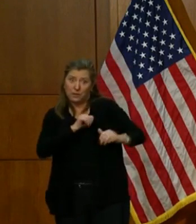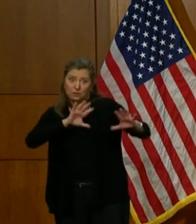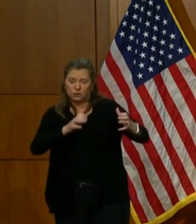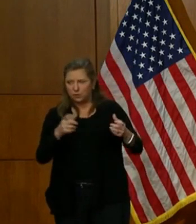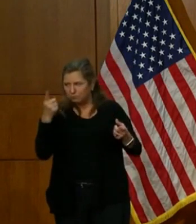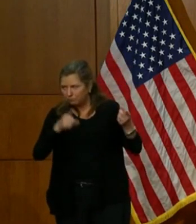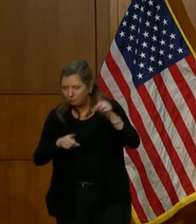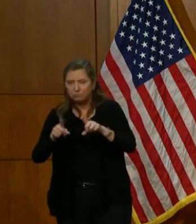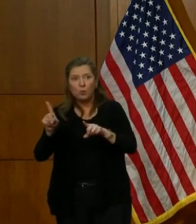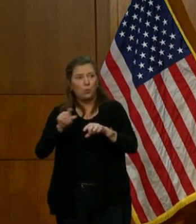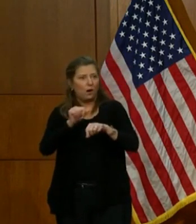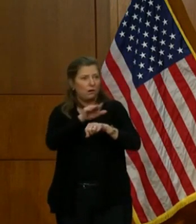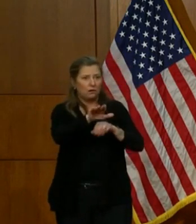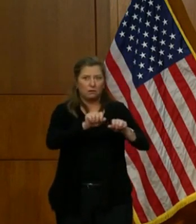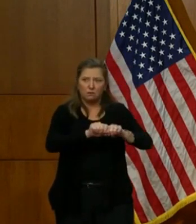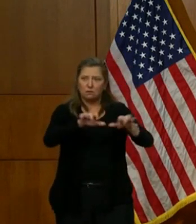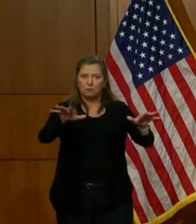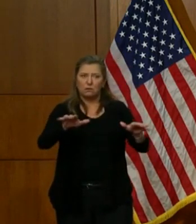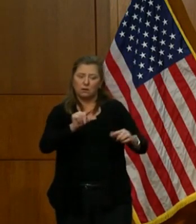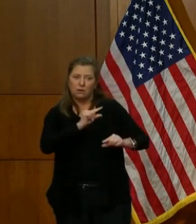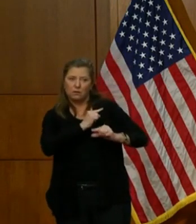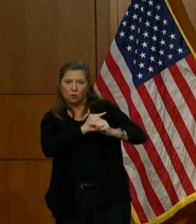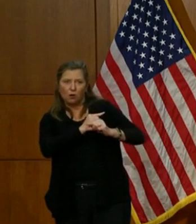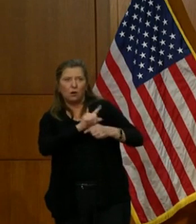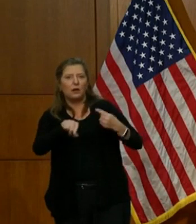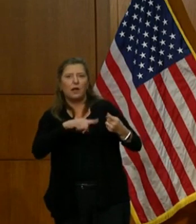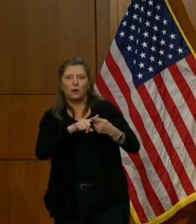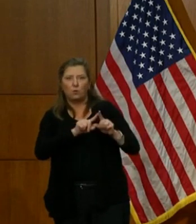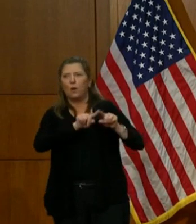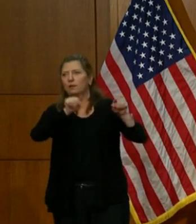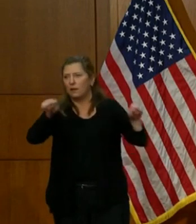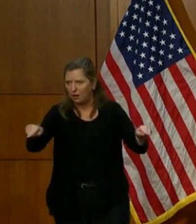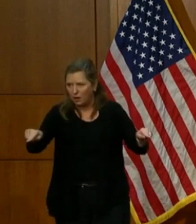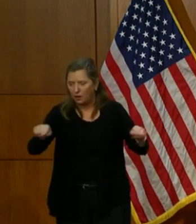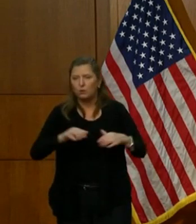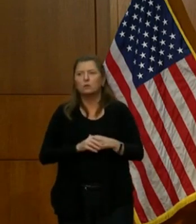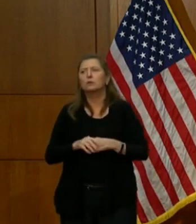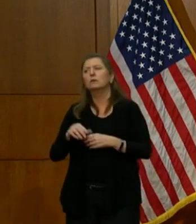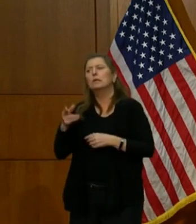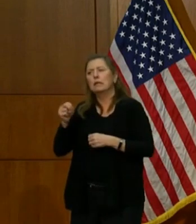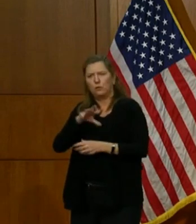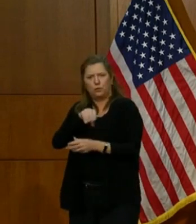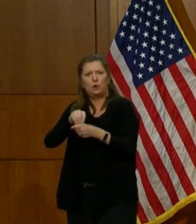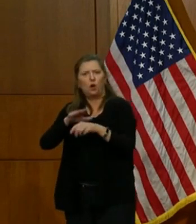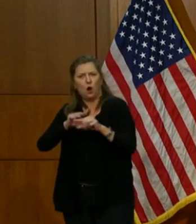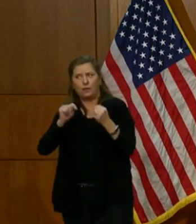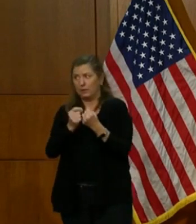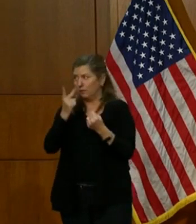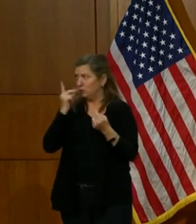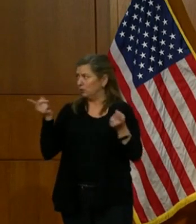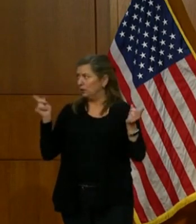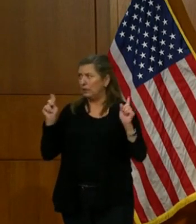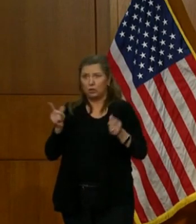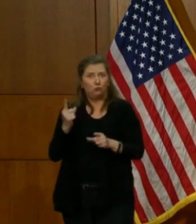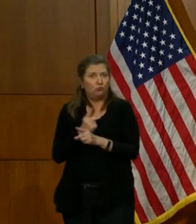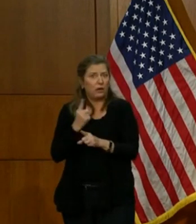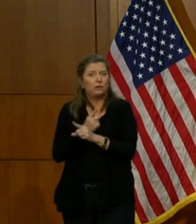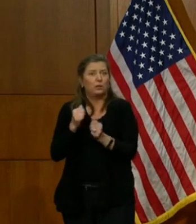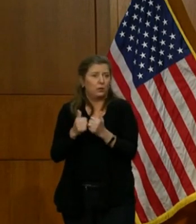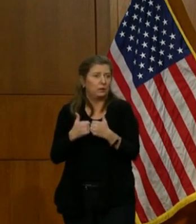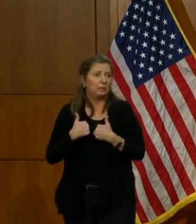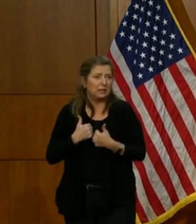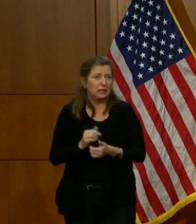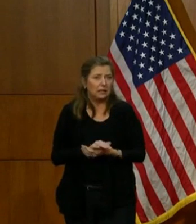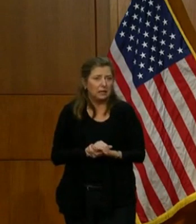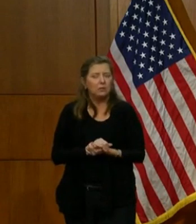where the National Guard goes and when they go there. And he will be part of the team you see here regularly with me